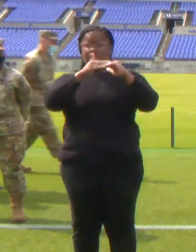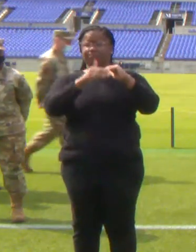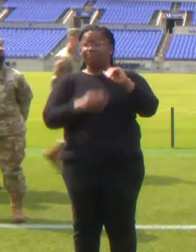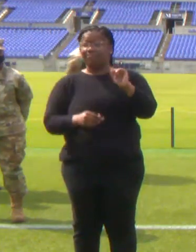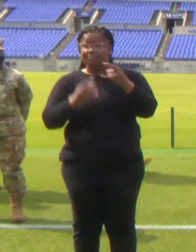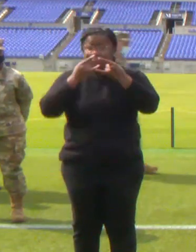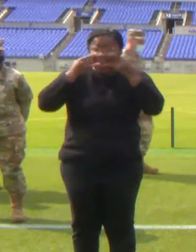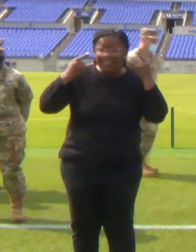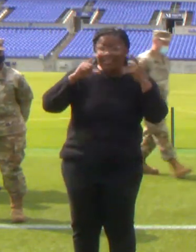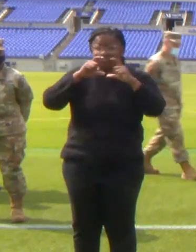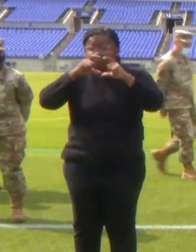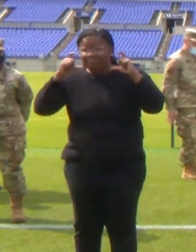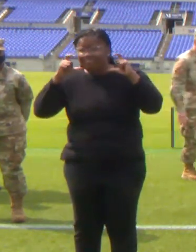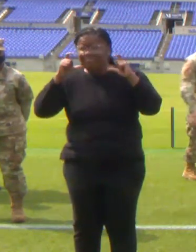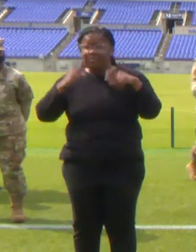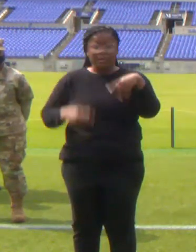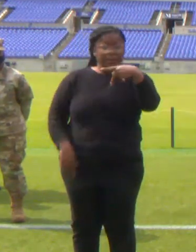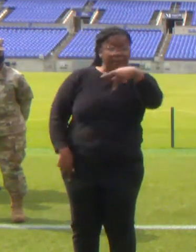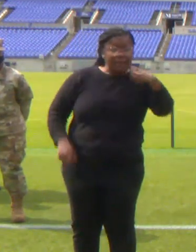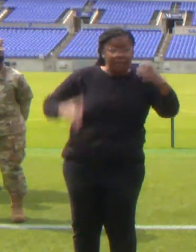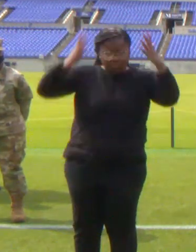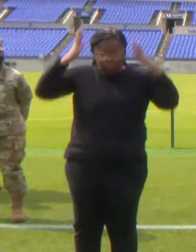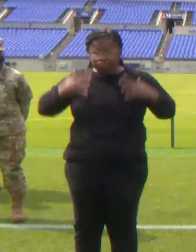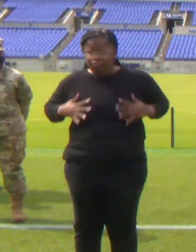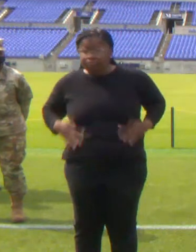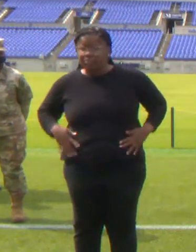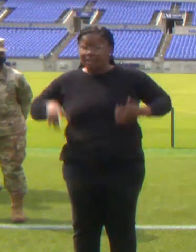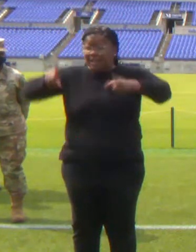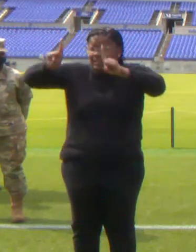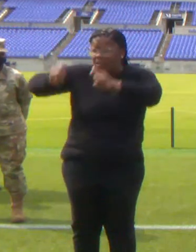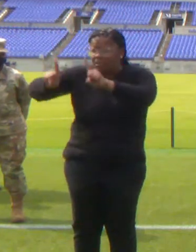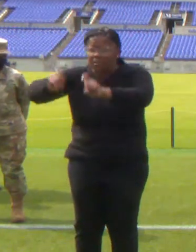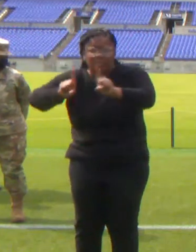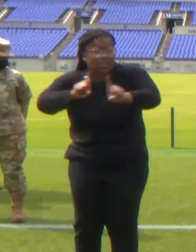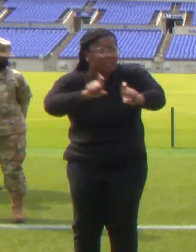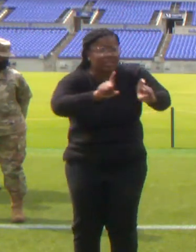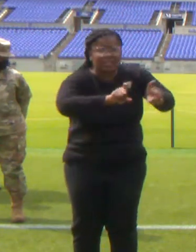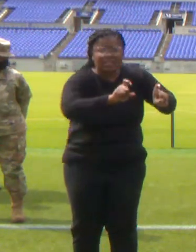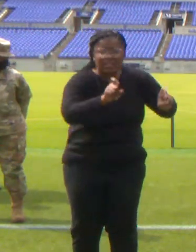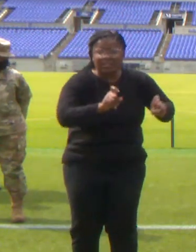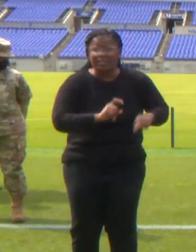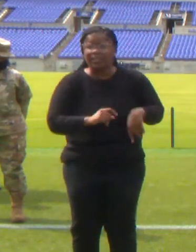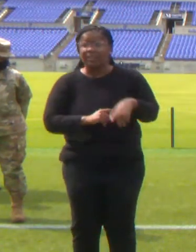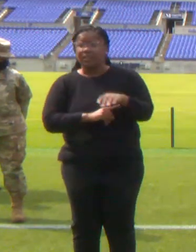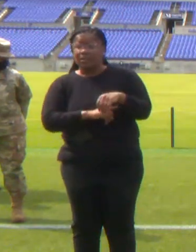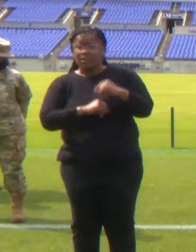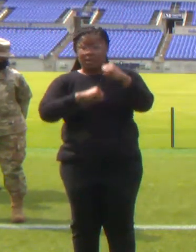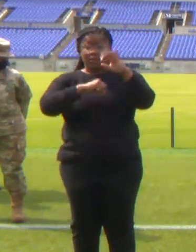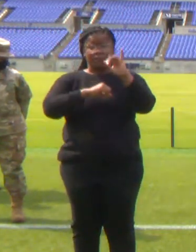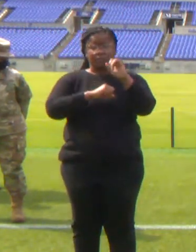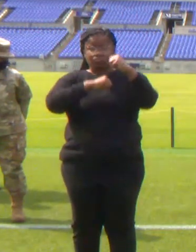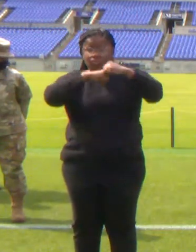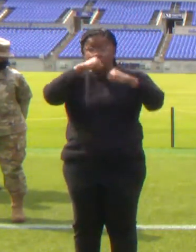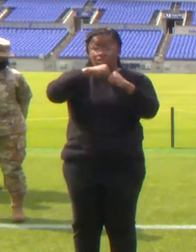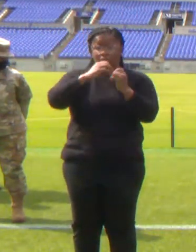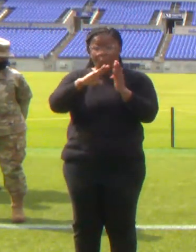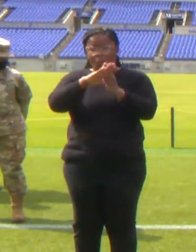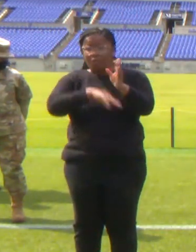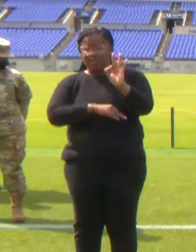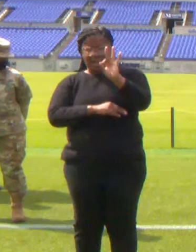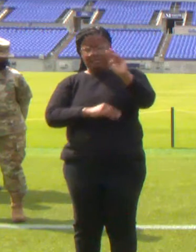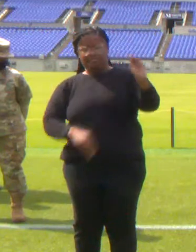built a testing infrastructure from scratch, which has now completed over 9 million coronavirus tests.